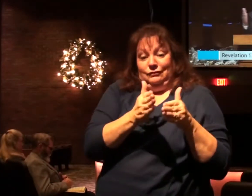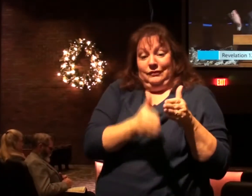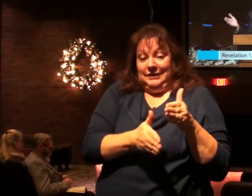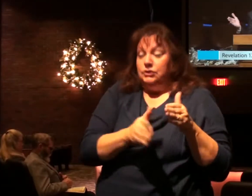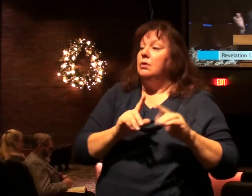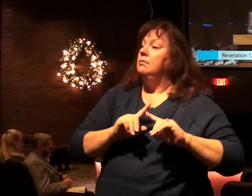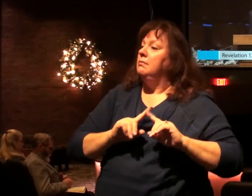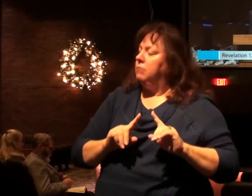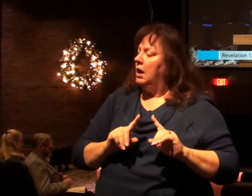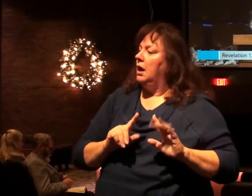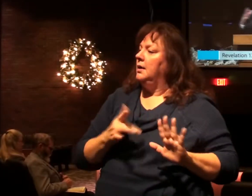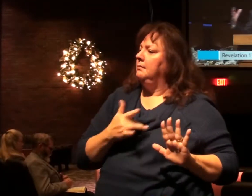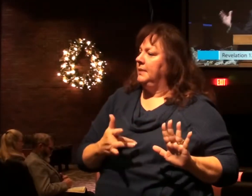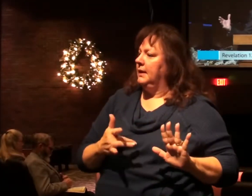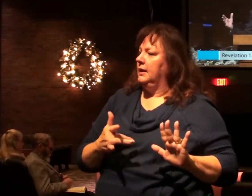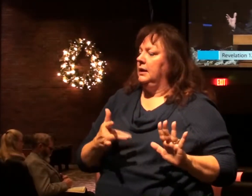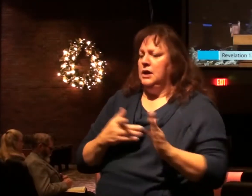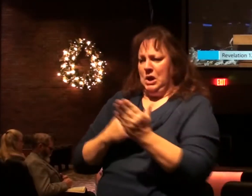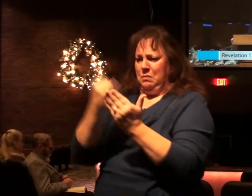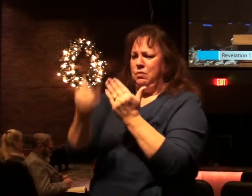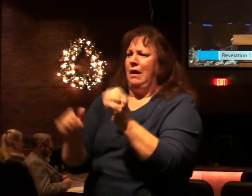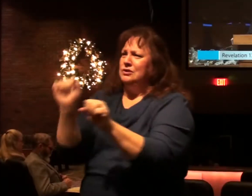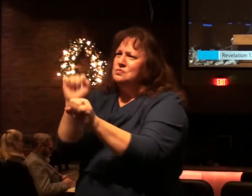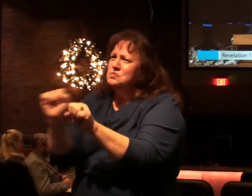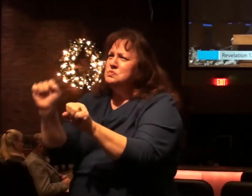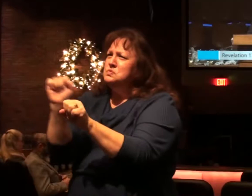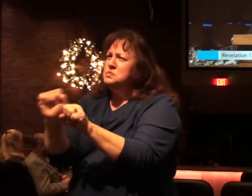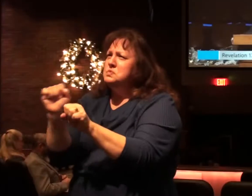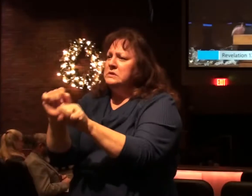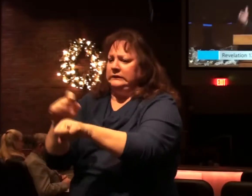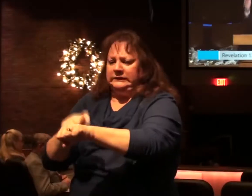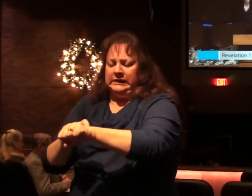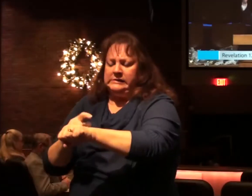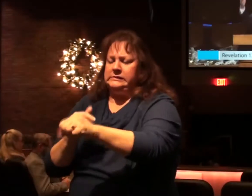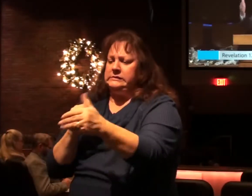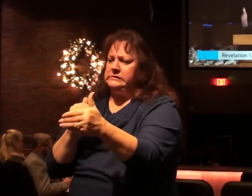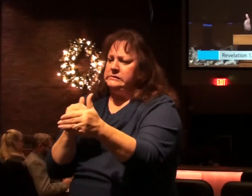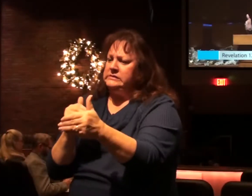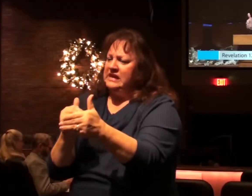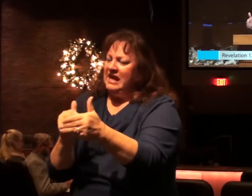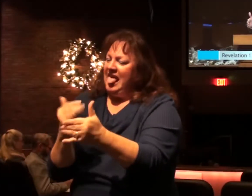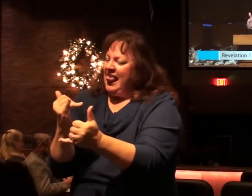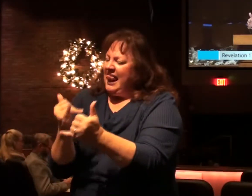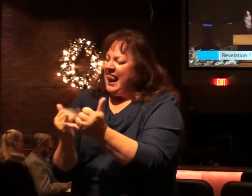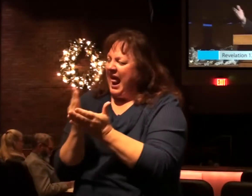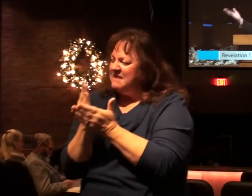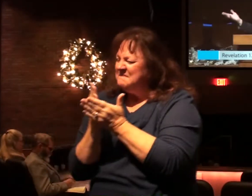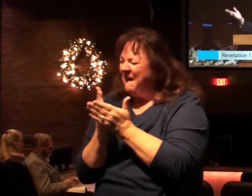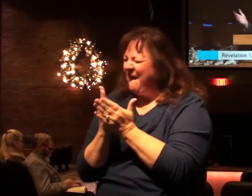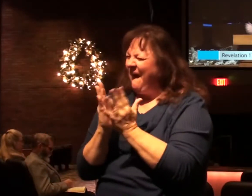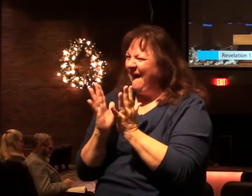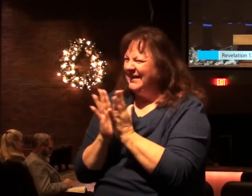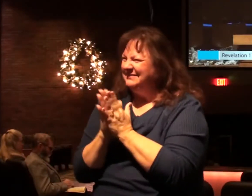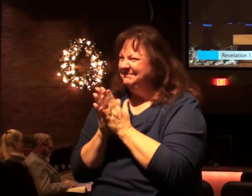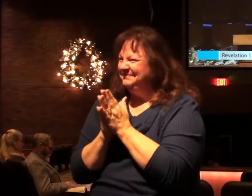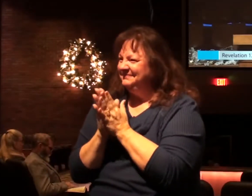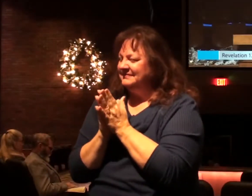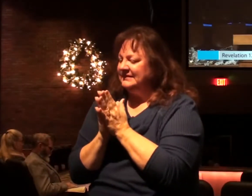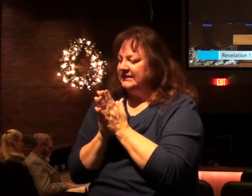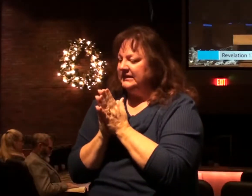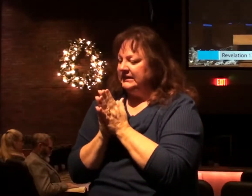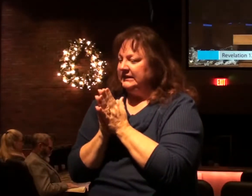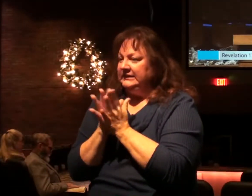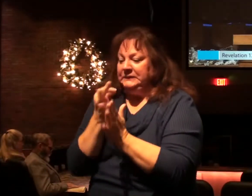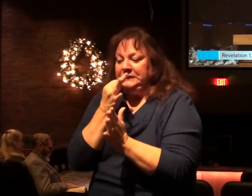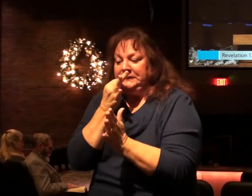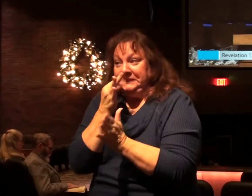But it's like when you have had a project that took time and you get to the final portion of that. You say, we